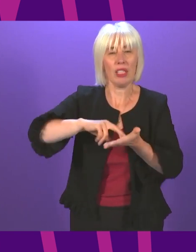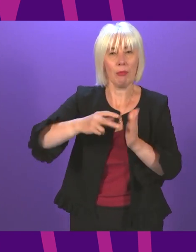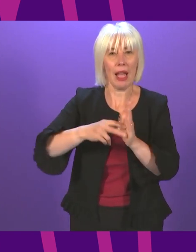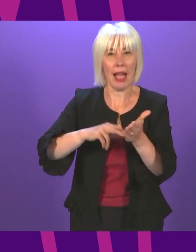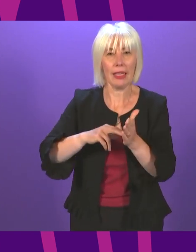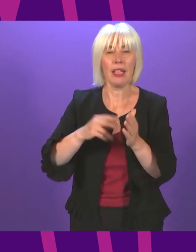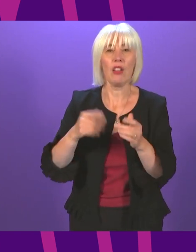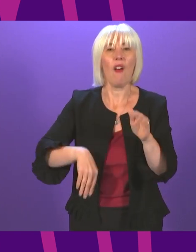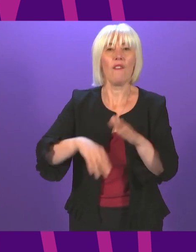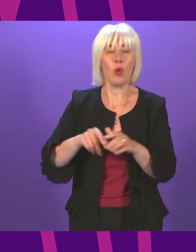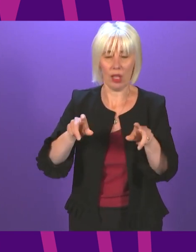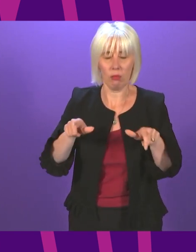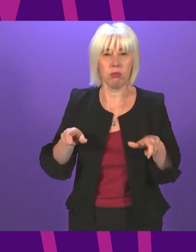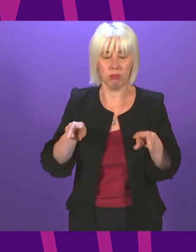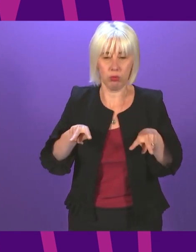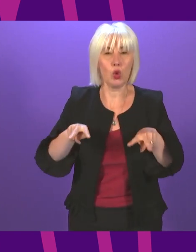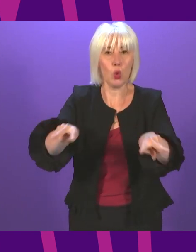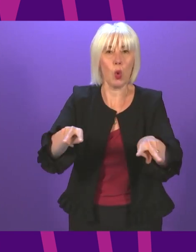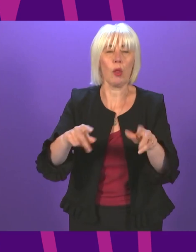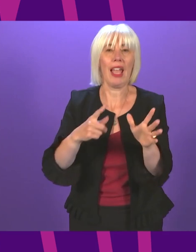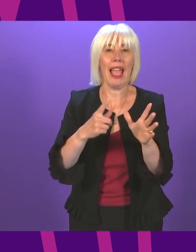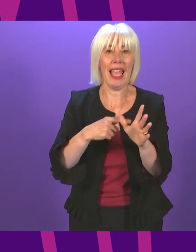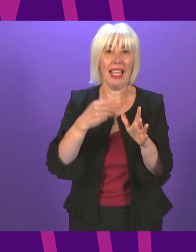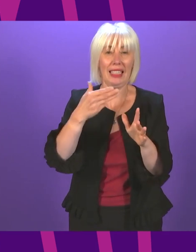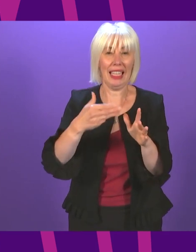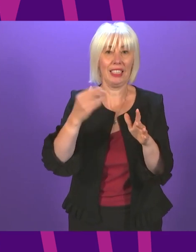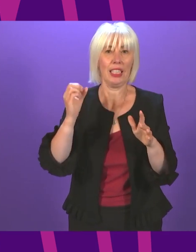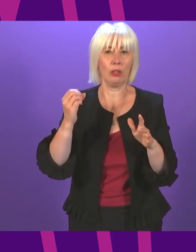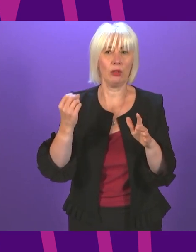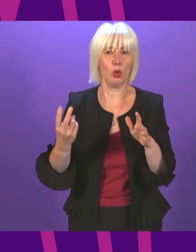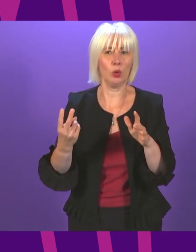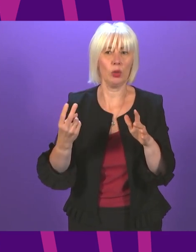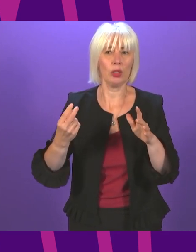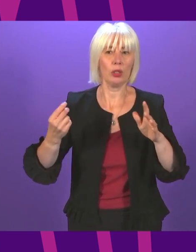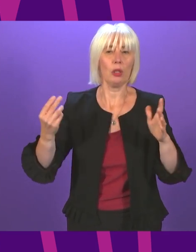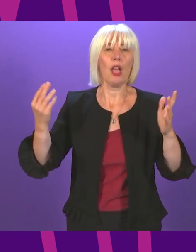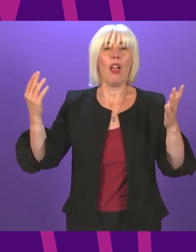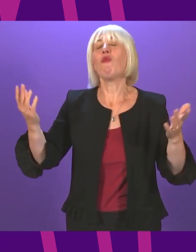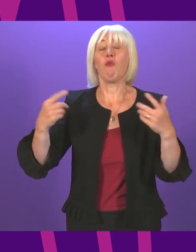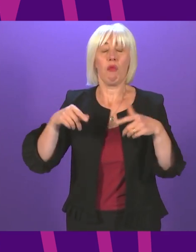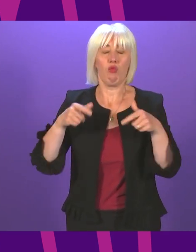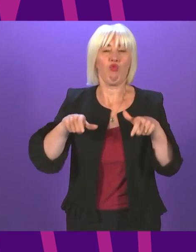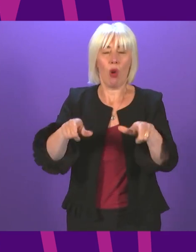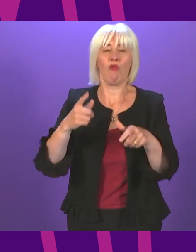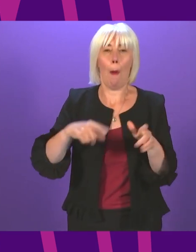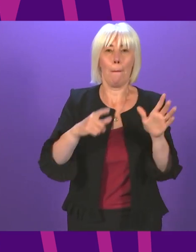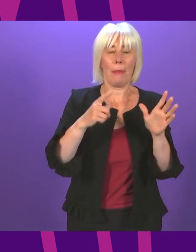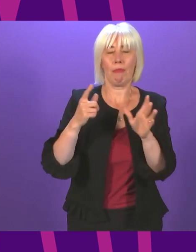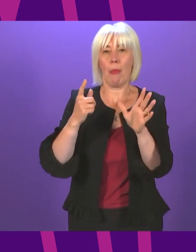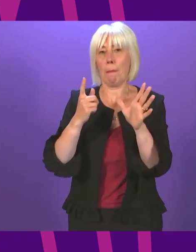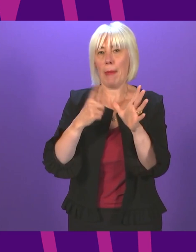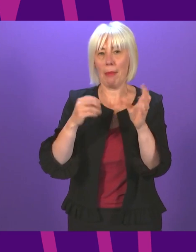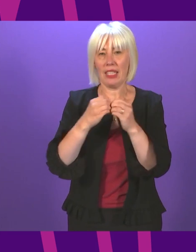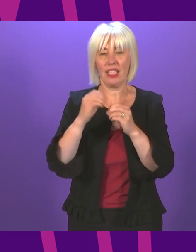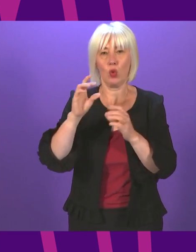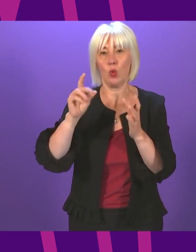the A96 route between Inverness and Aberdeen it then goes on to talk about having a transparent evidence